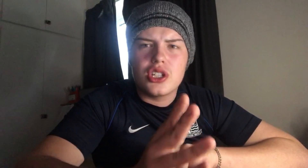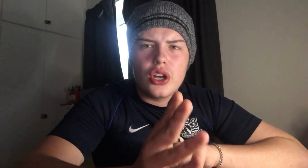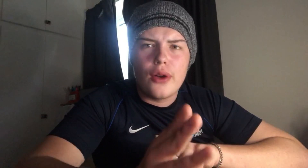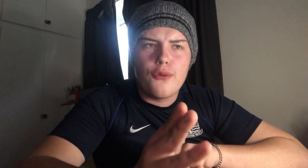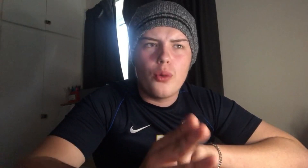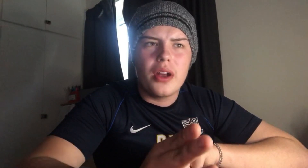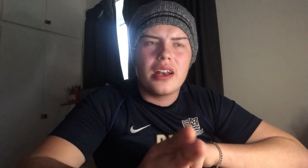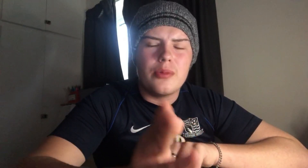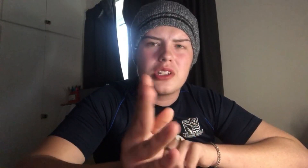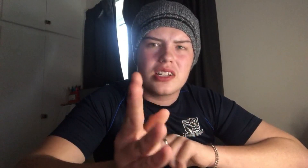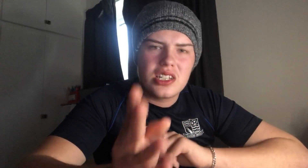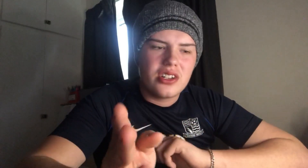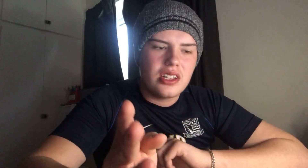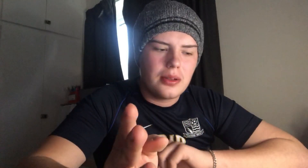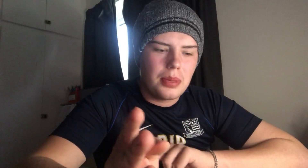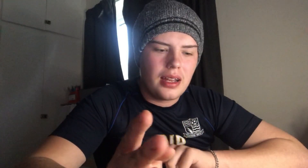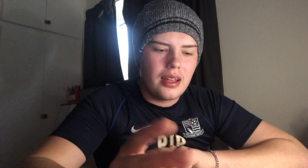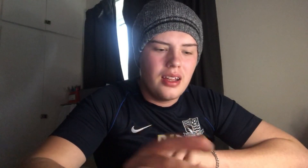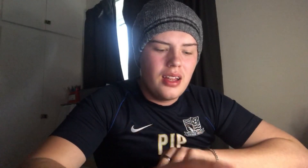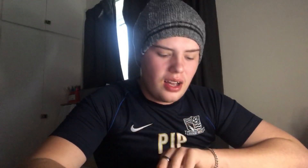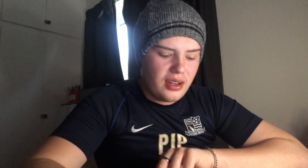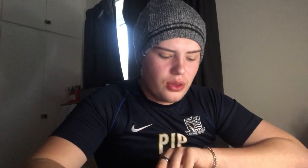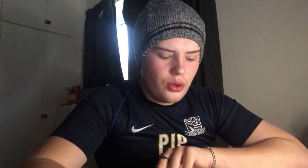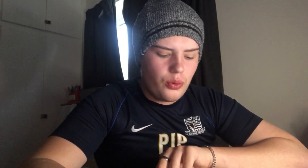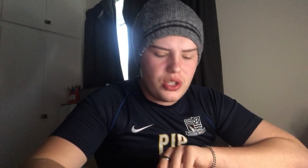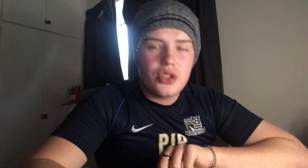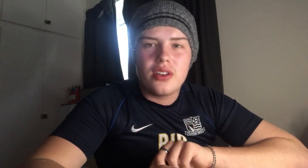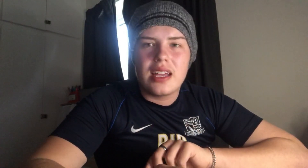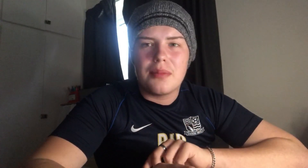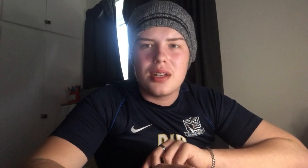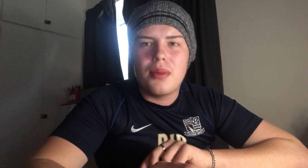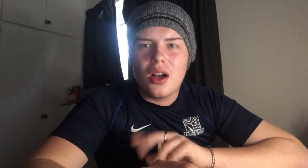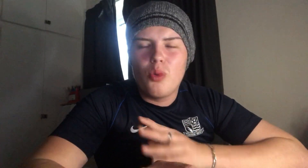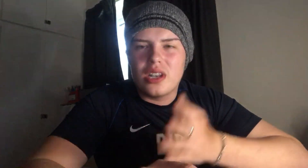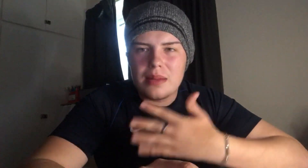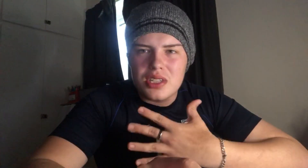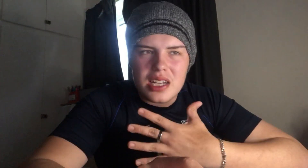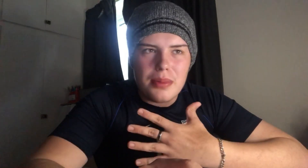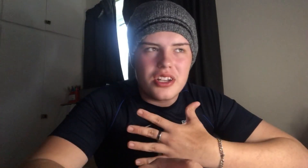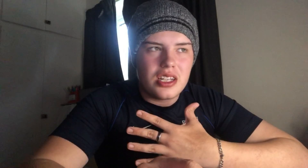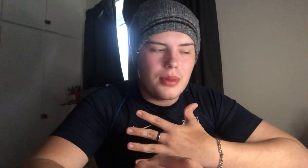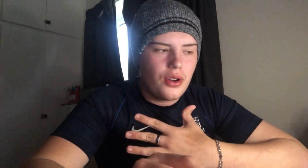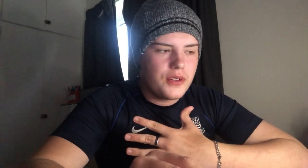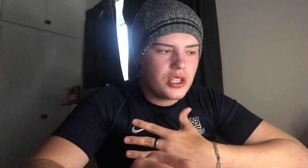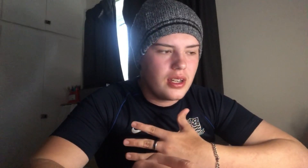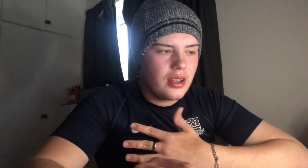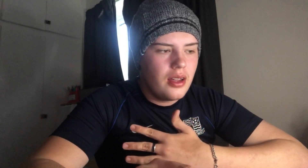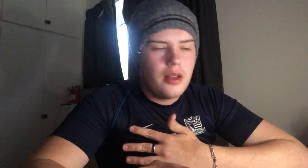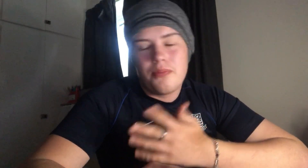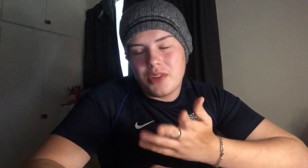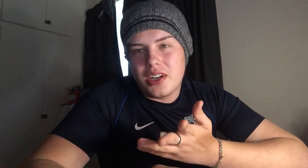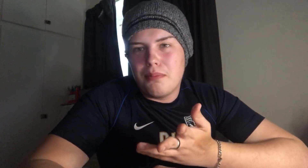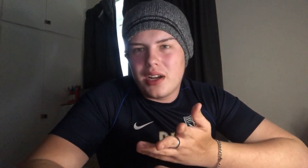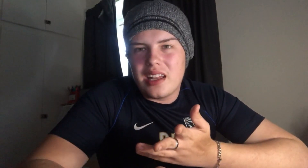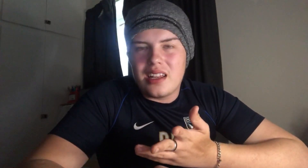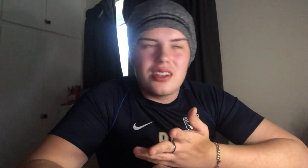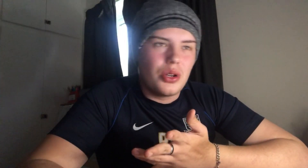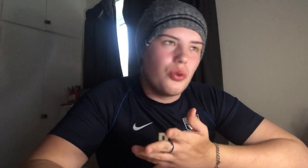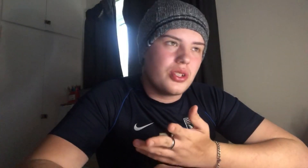the turn-off full round, and he was an exciting young player. I thought we should have kept him. I wanted him to stay personally, but obviously, you know, money talks